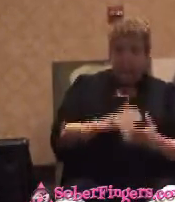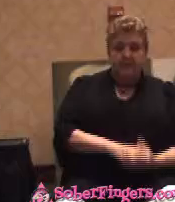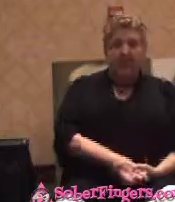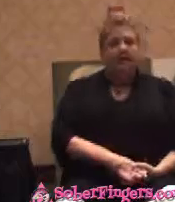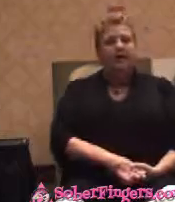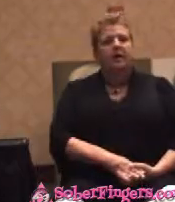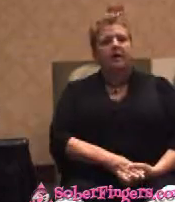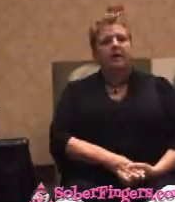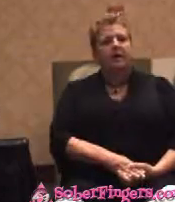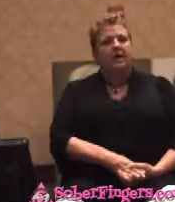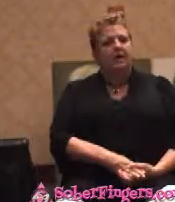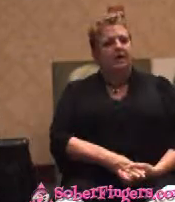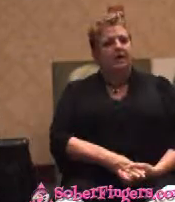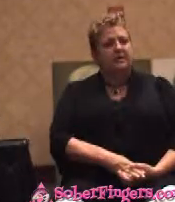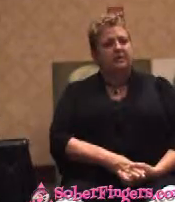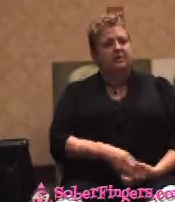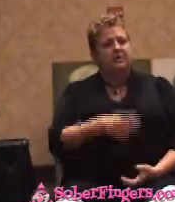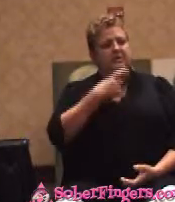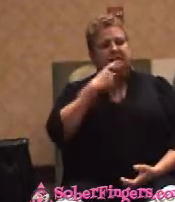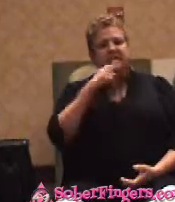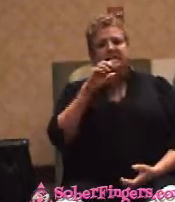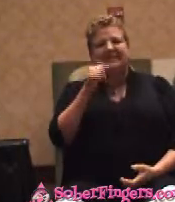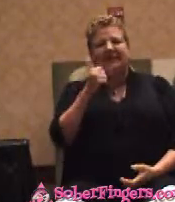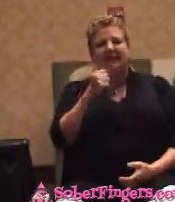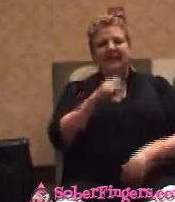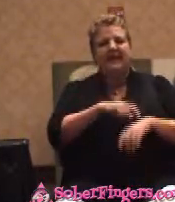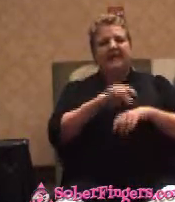It was about 10.15. I'd pass out at 5 o'clock now.